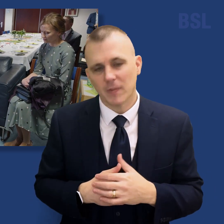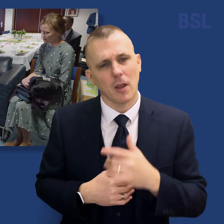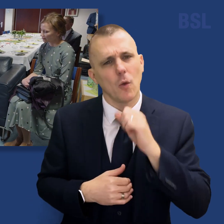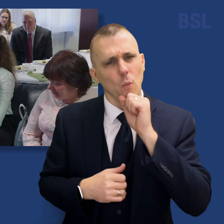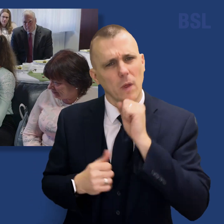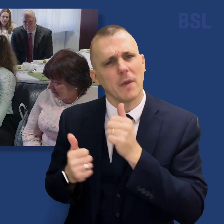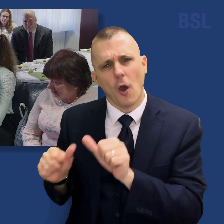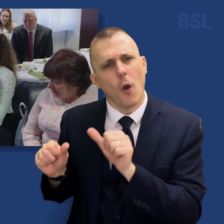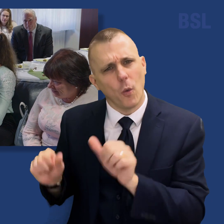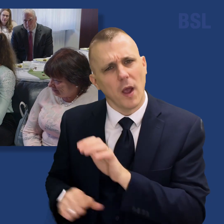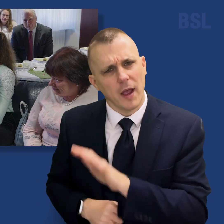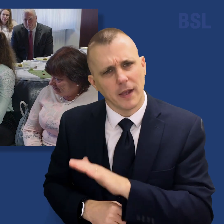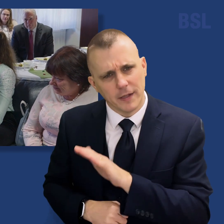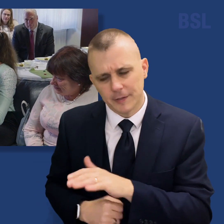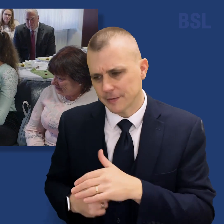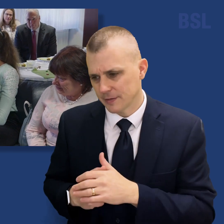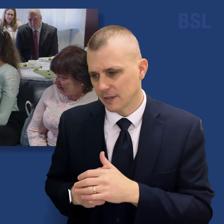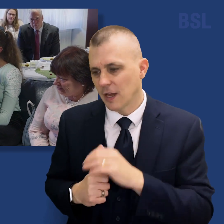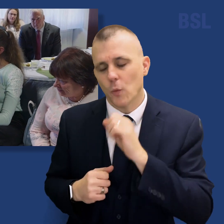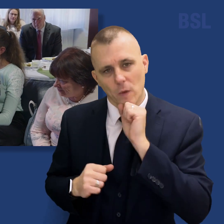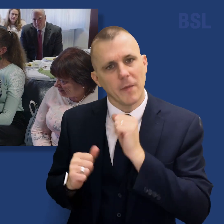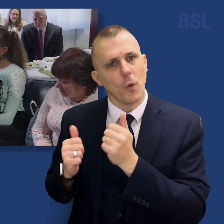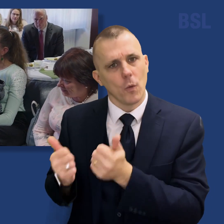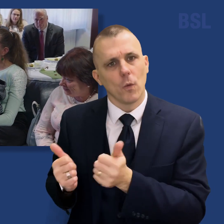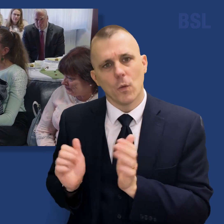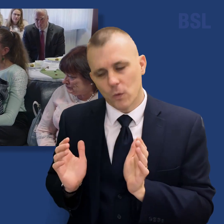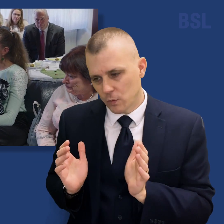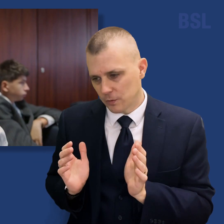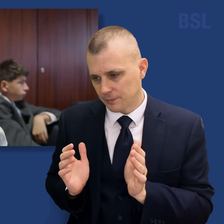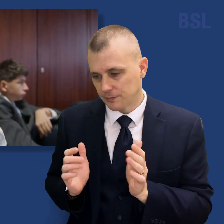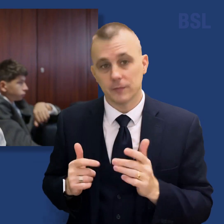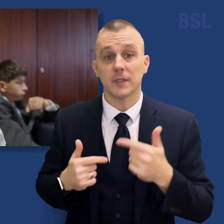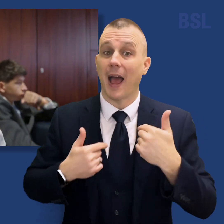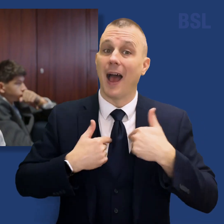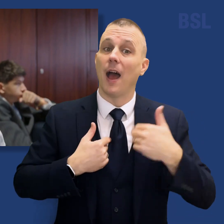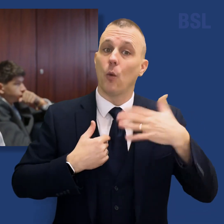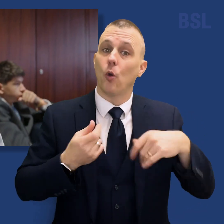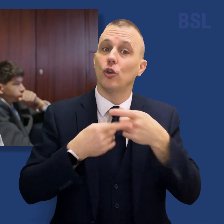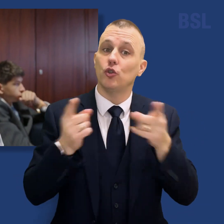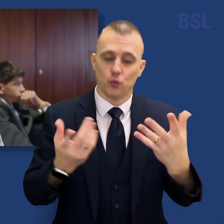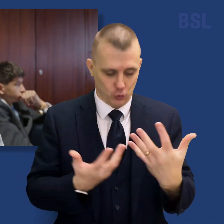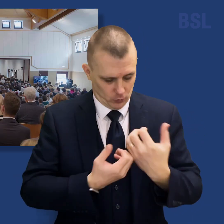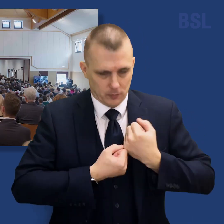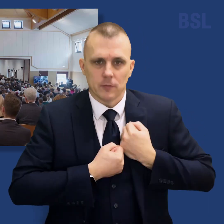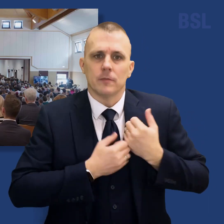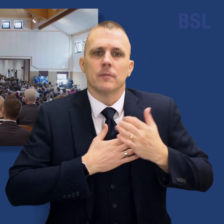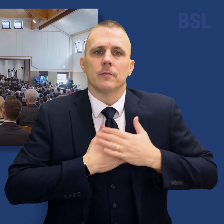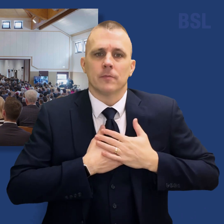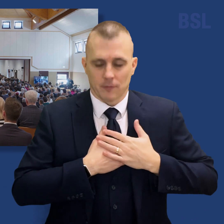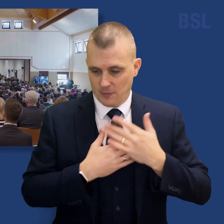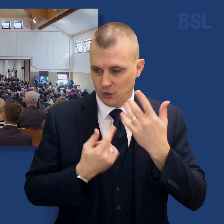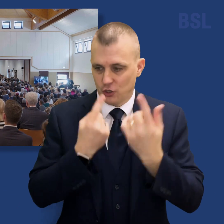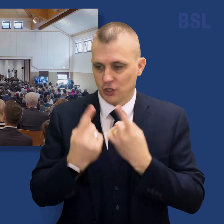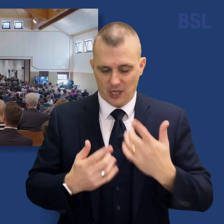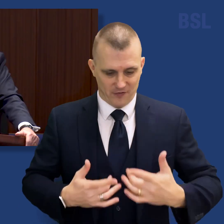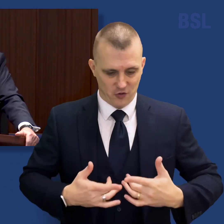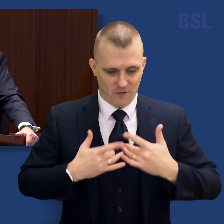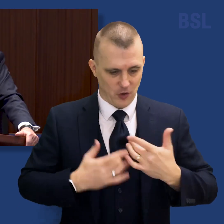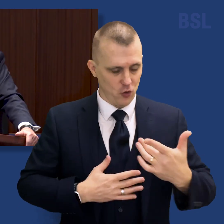He'll be all right. He'll be okay. I want you to take heart. If you feel that your life is either